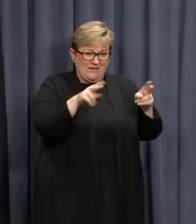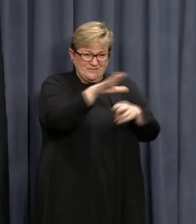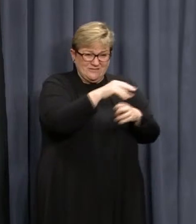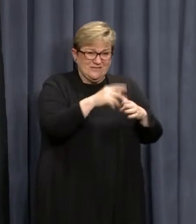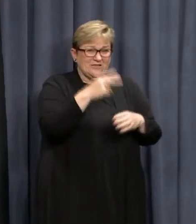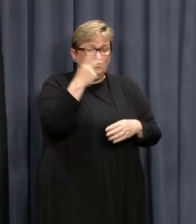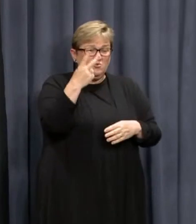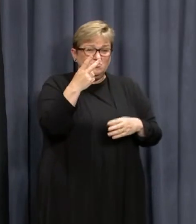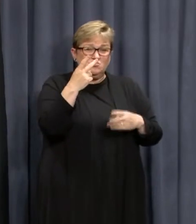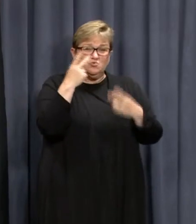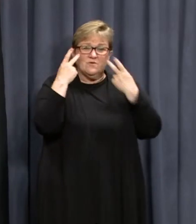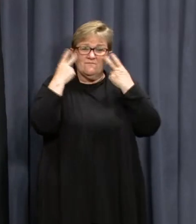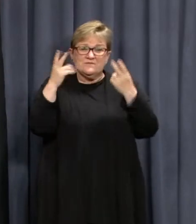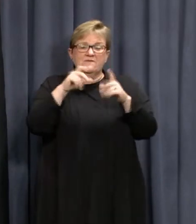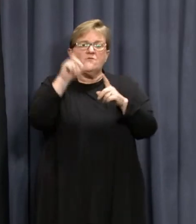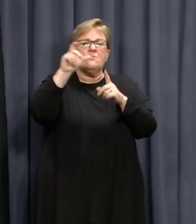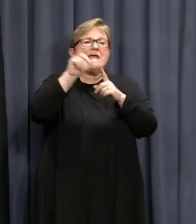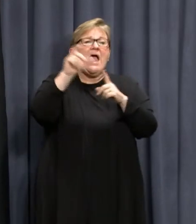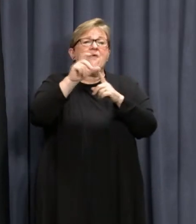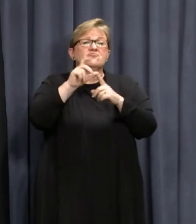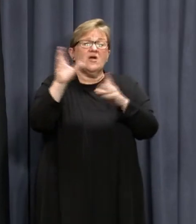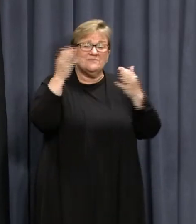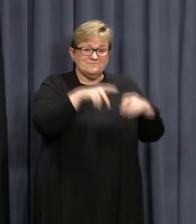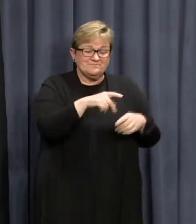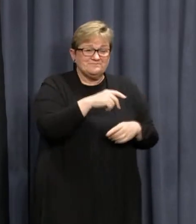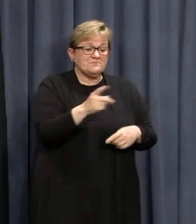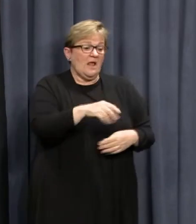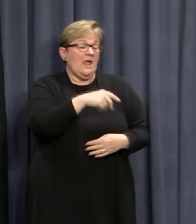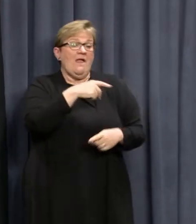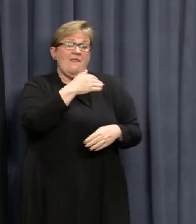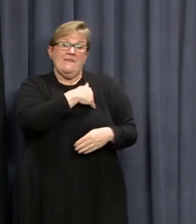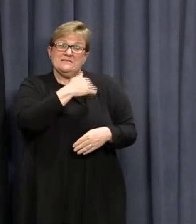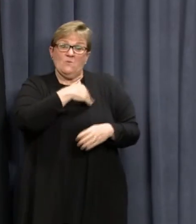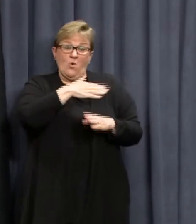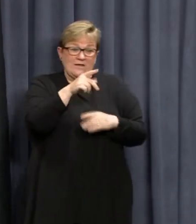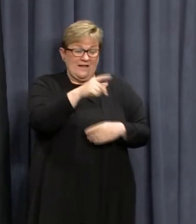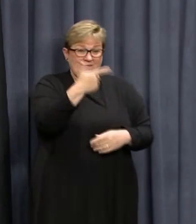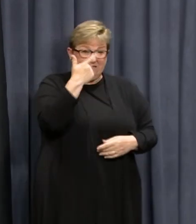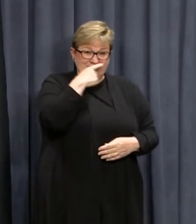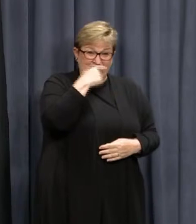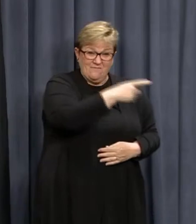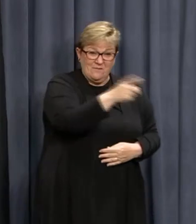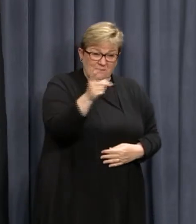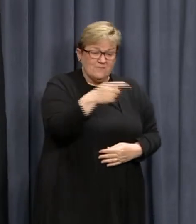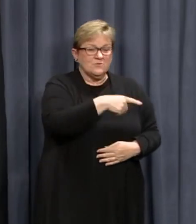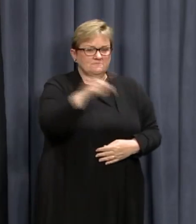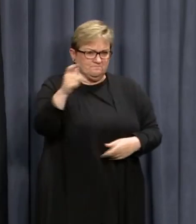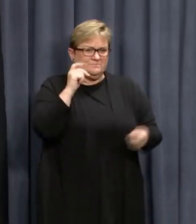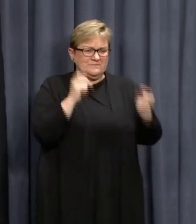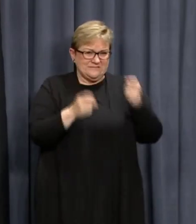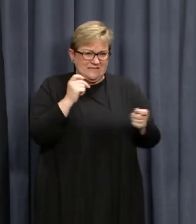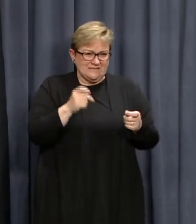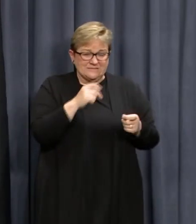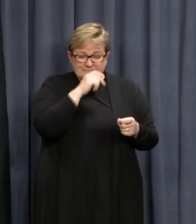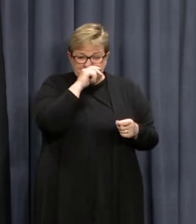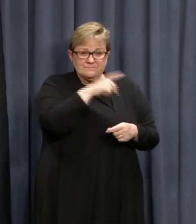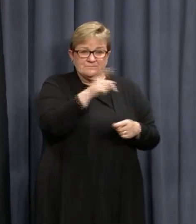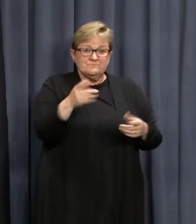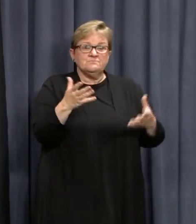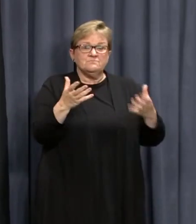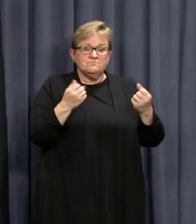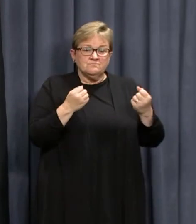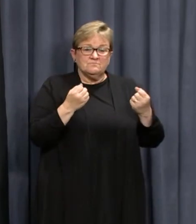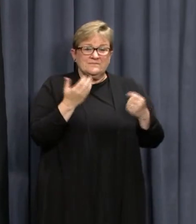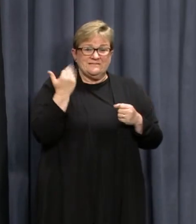including two guests from Canberra. Late this morning, those seven people were tested and their results